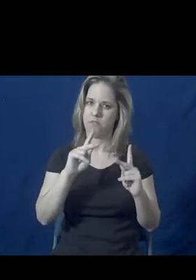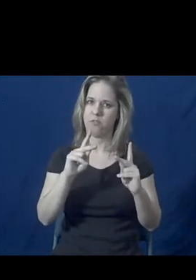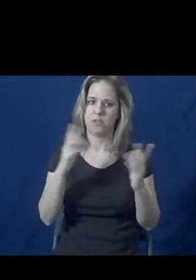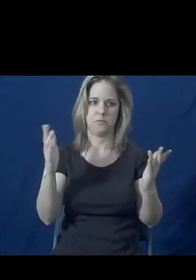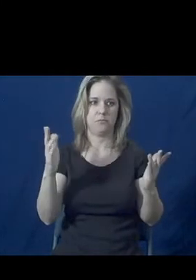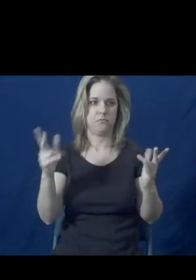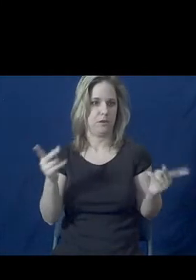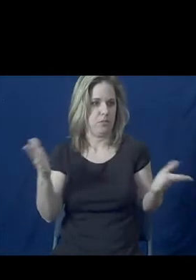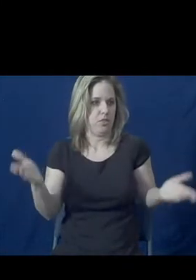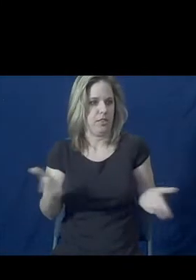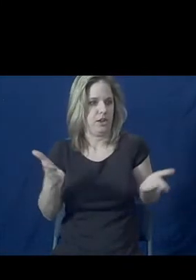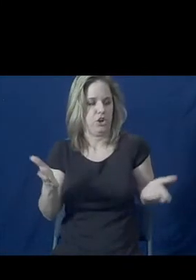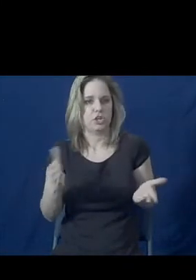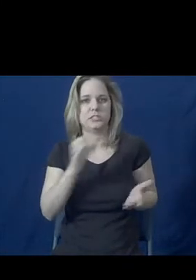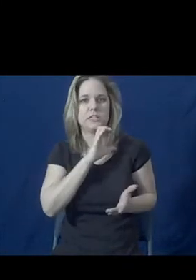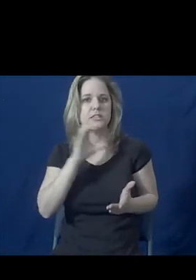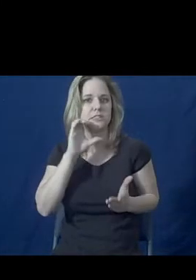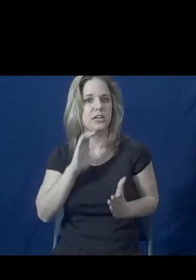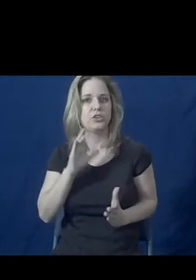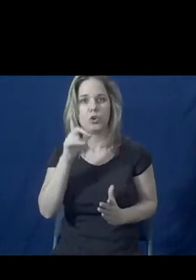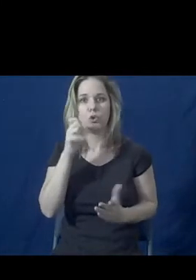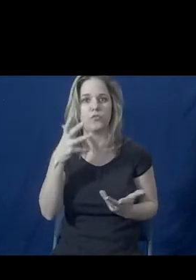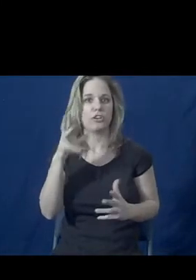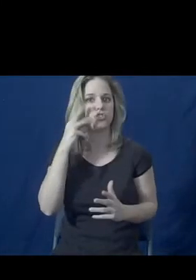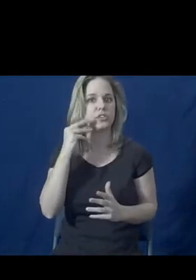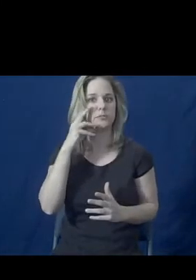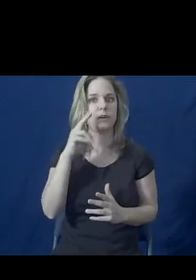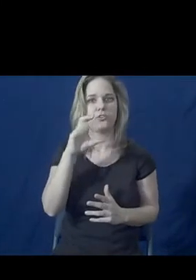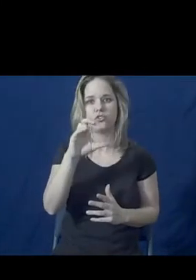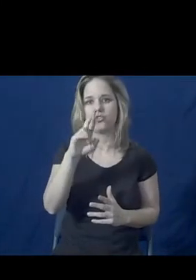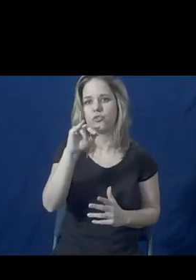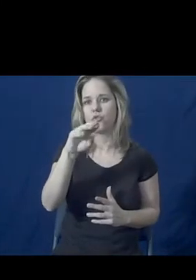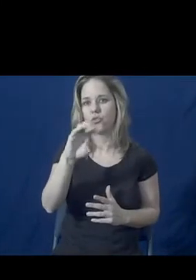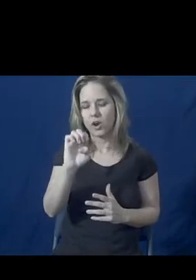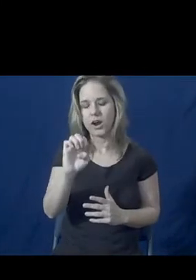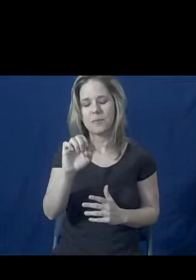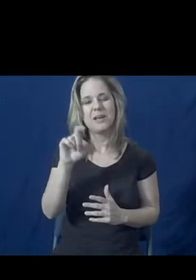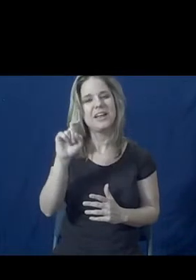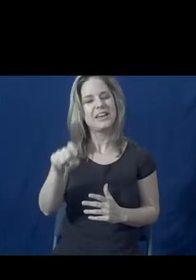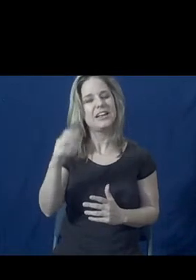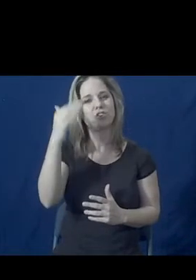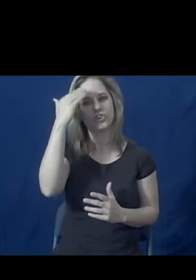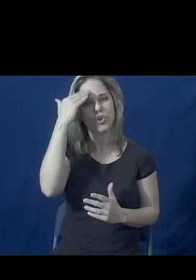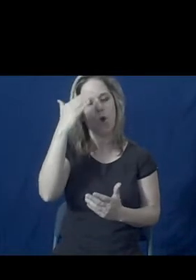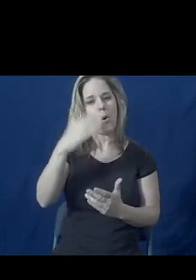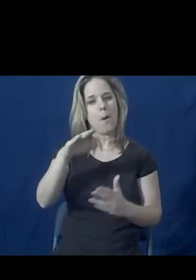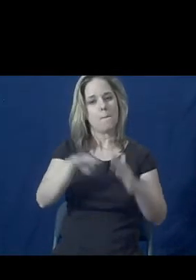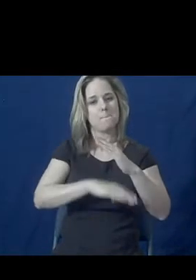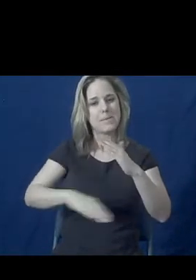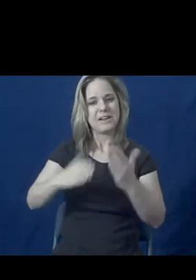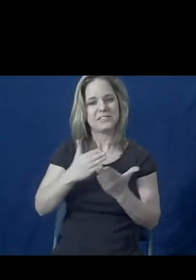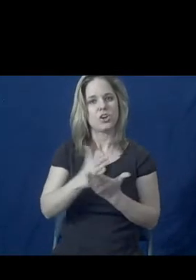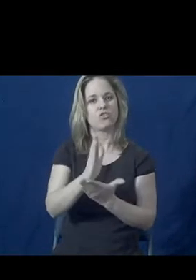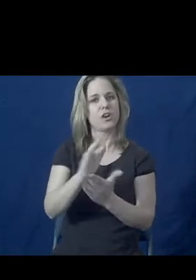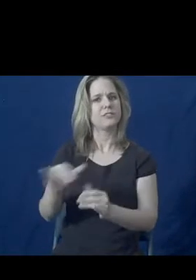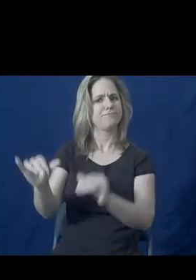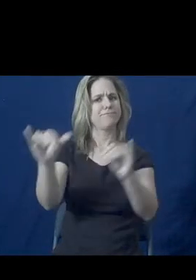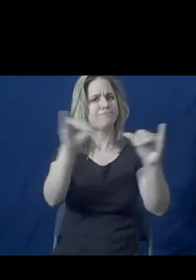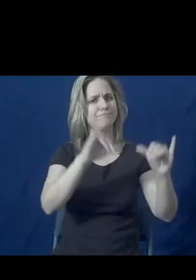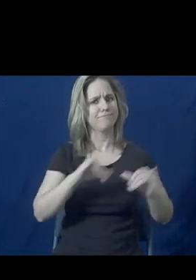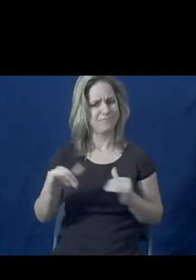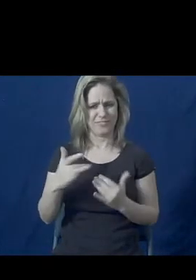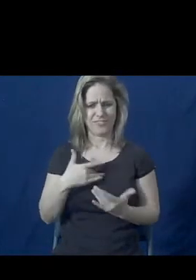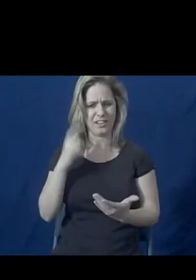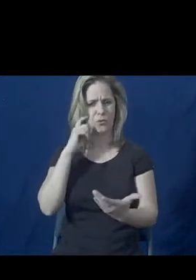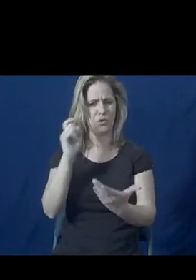people in our nation who are victimized by crime to experience the basic rights that we all many